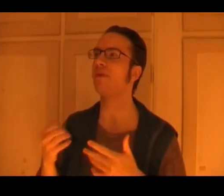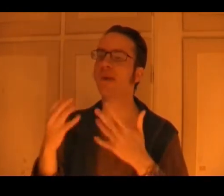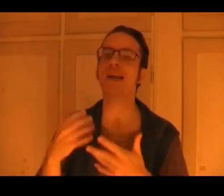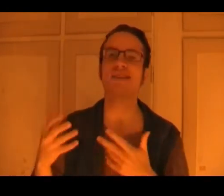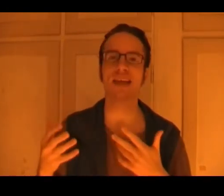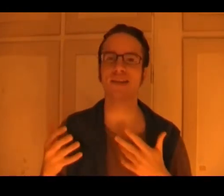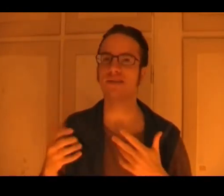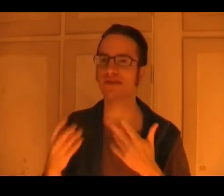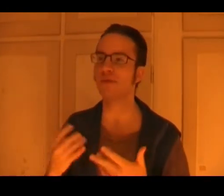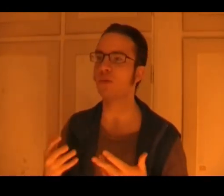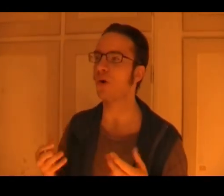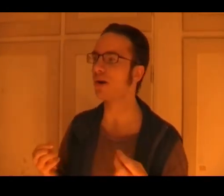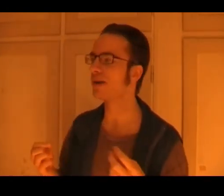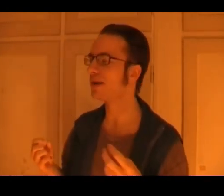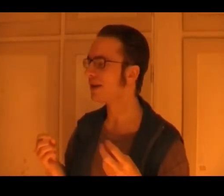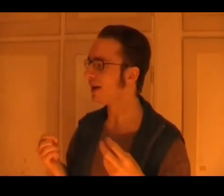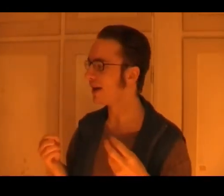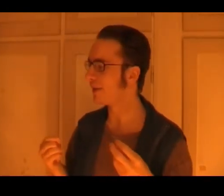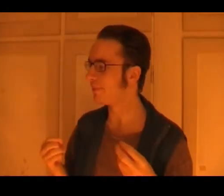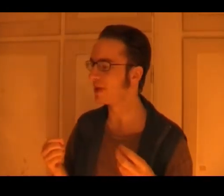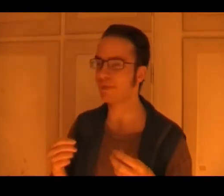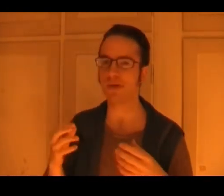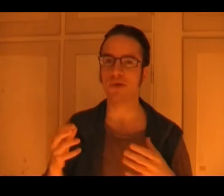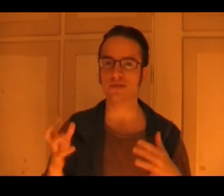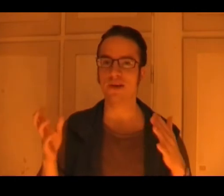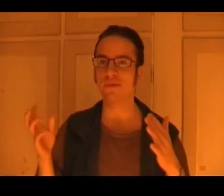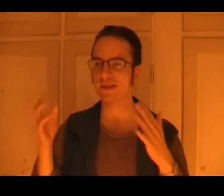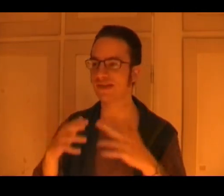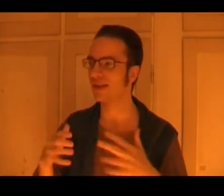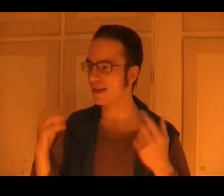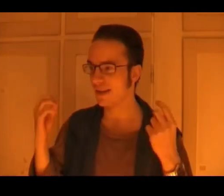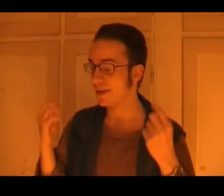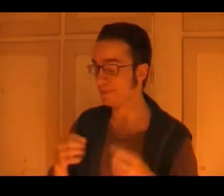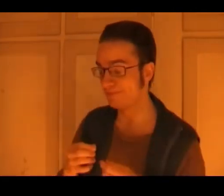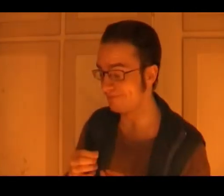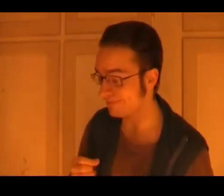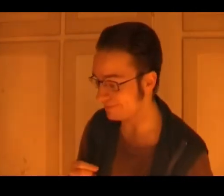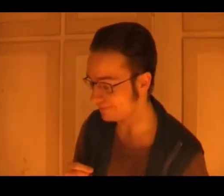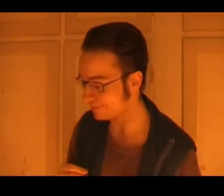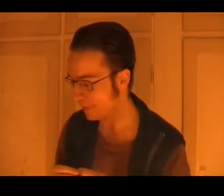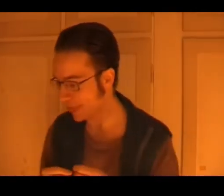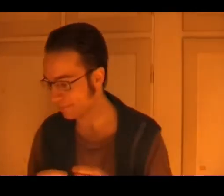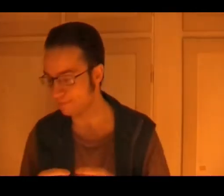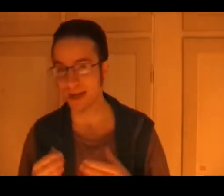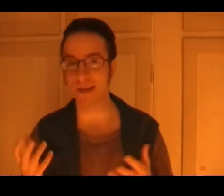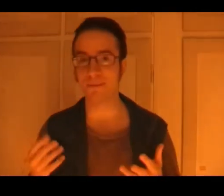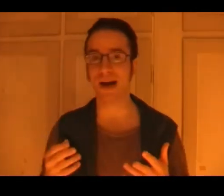fight to get stuff to work, um, in spite of all the stuff that's, um, been hit by